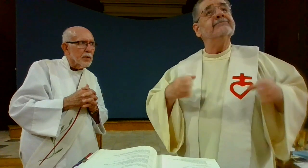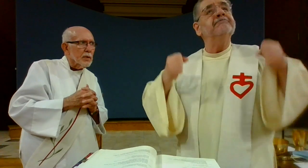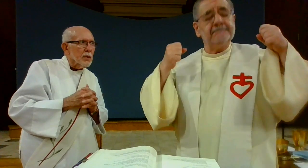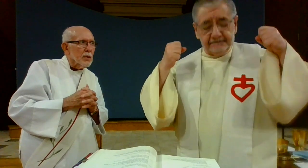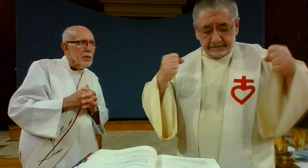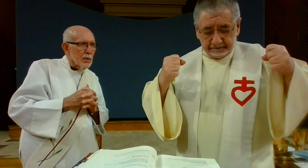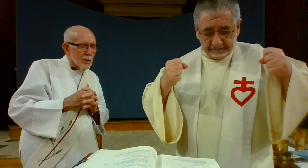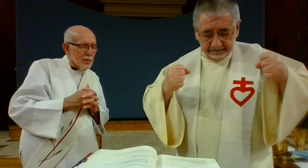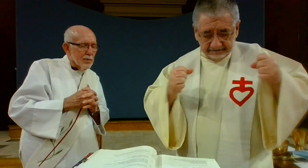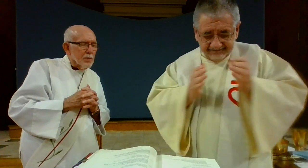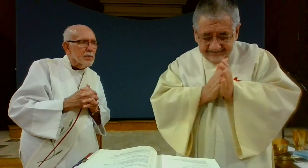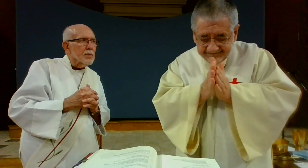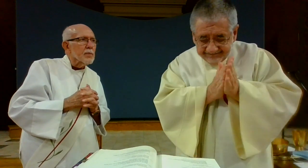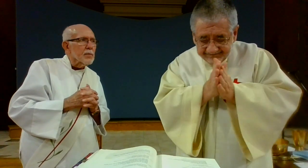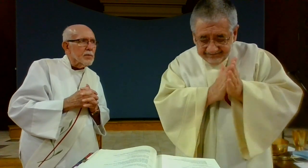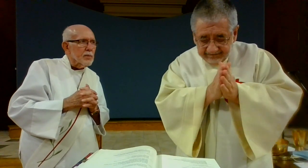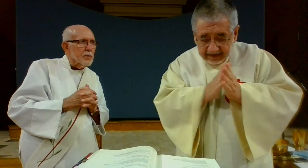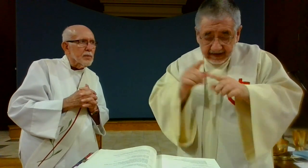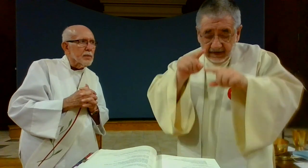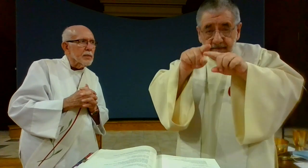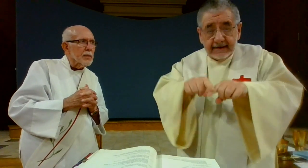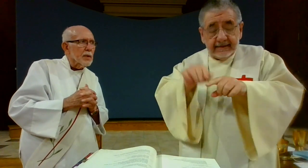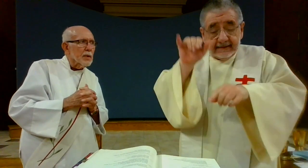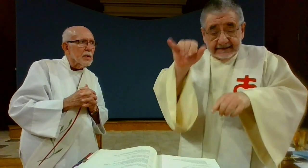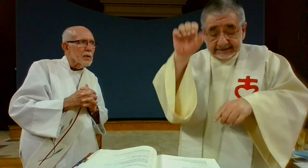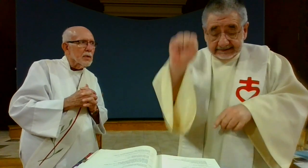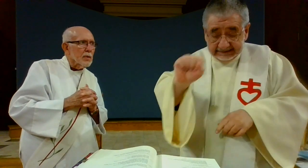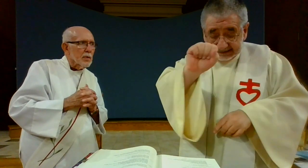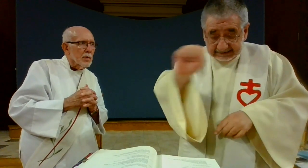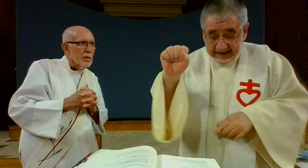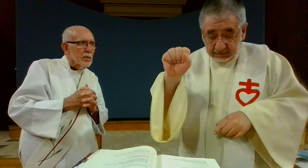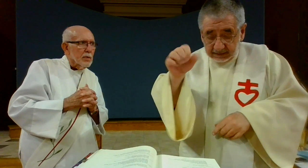And grant us confidence that through these sacred mysteries